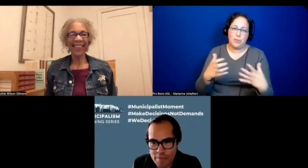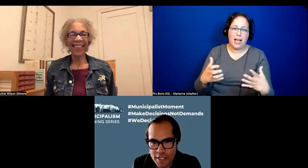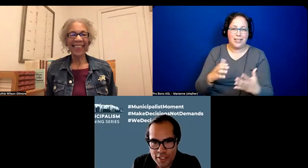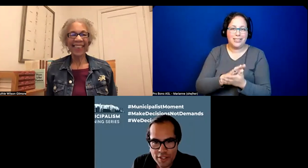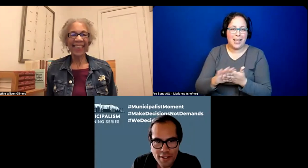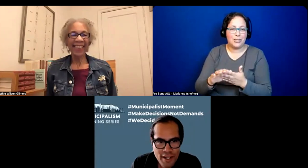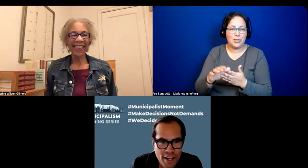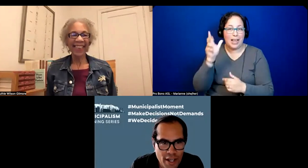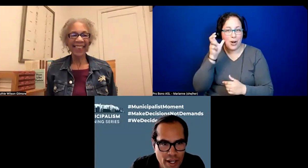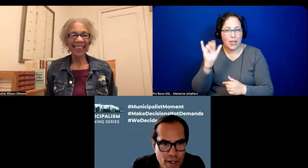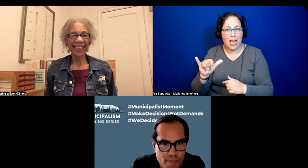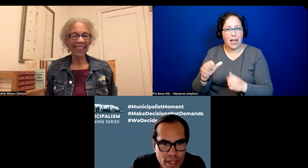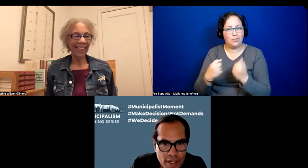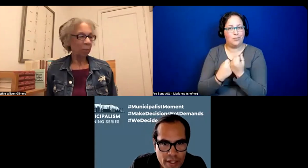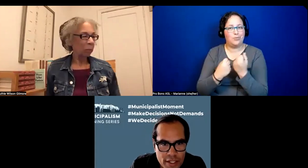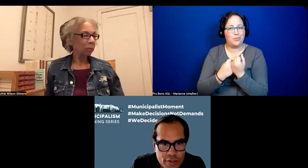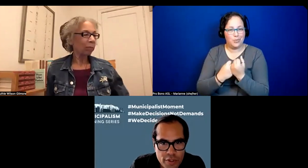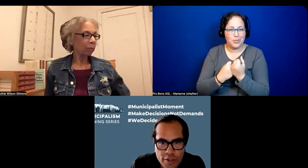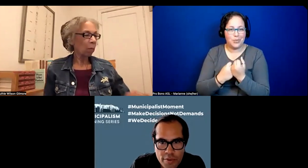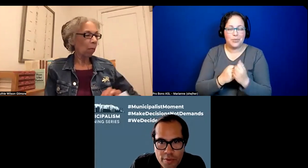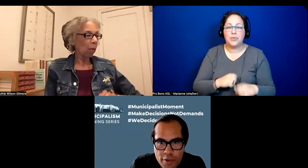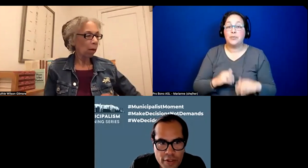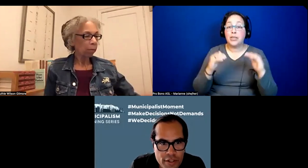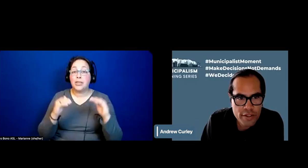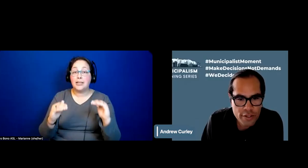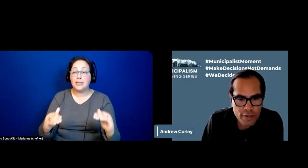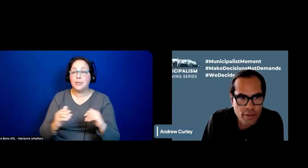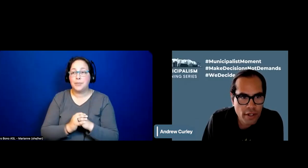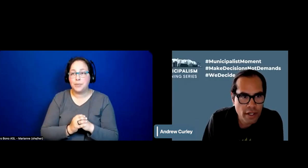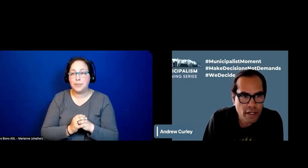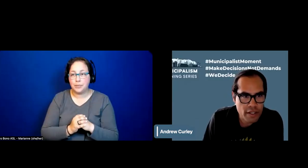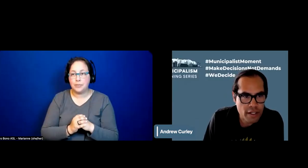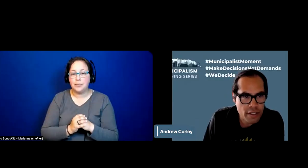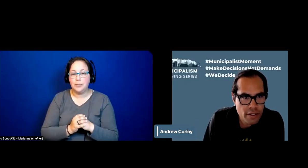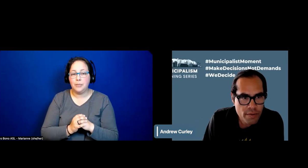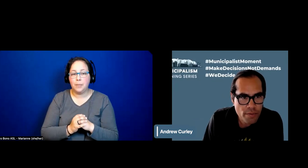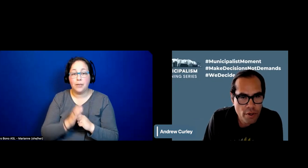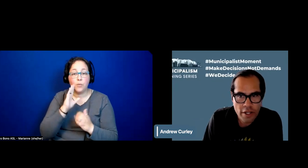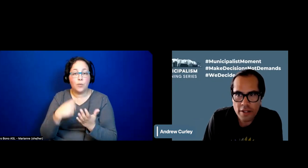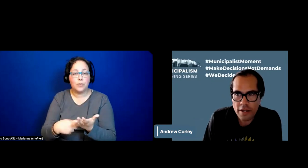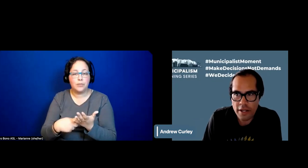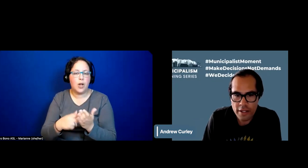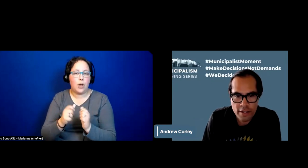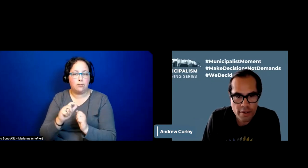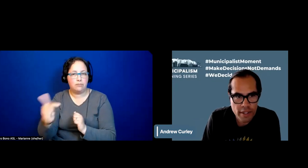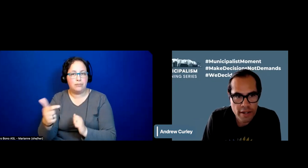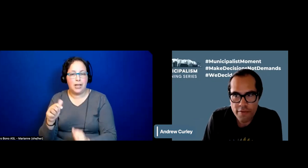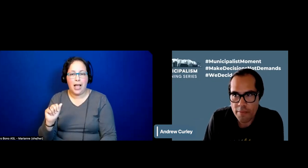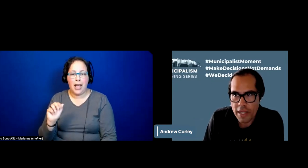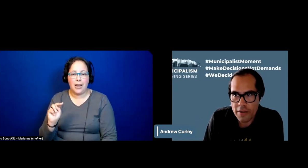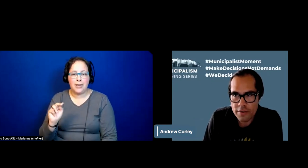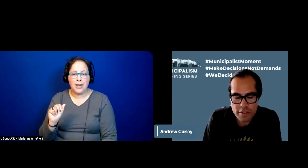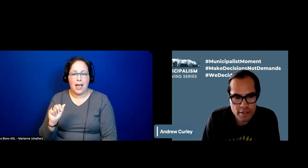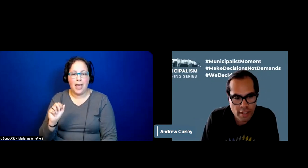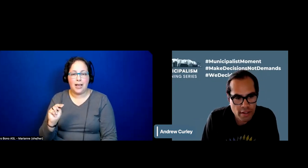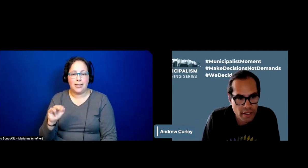for our self-determination. Next, we're moving to Ananya, Roy, and we